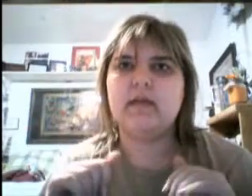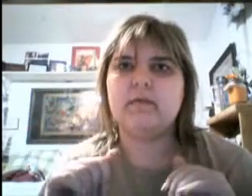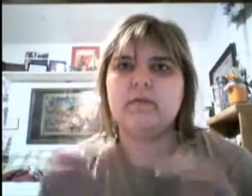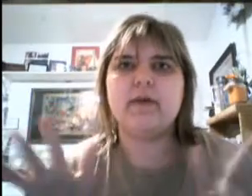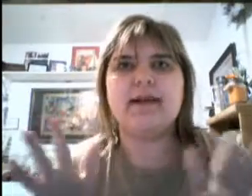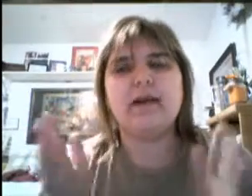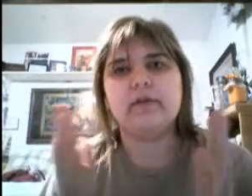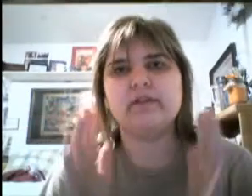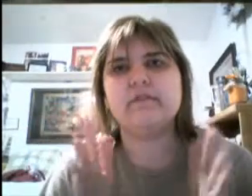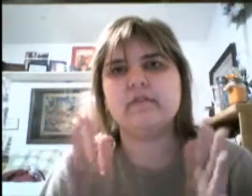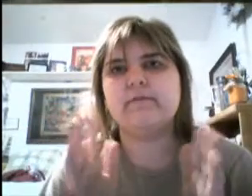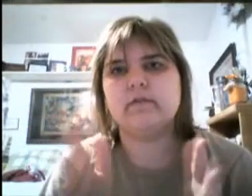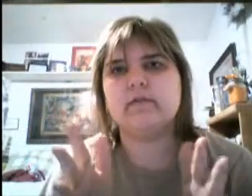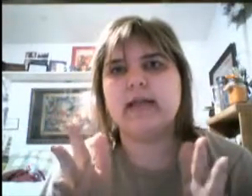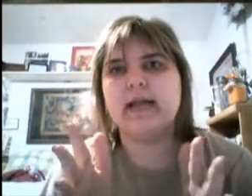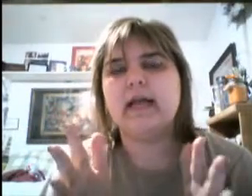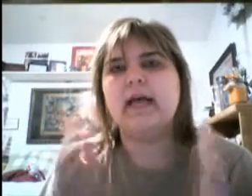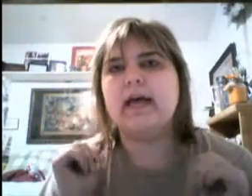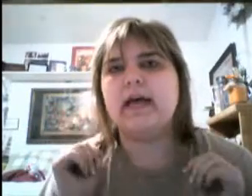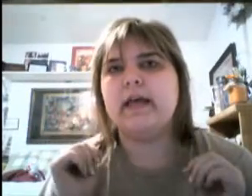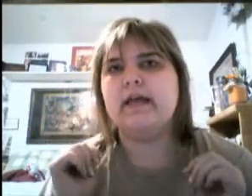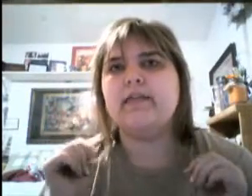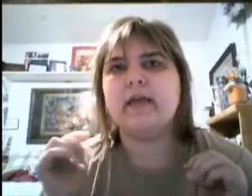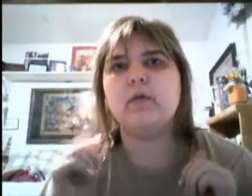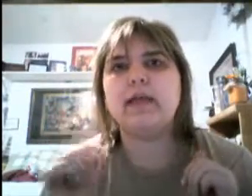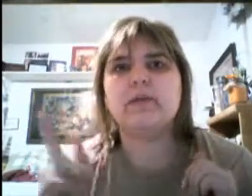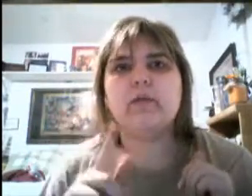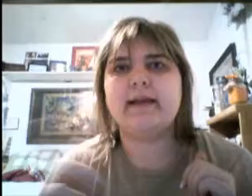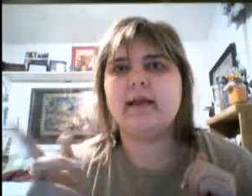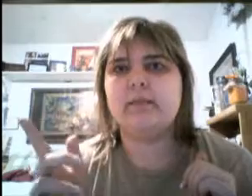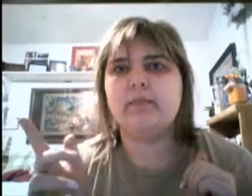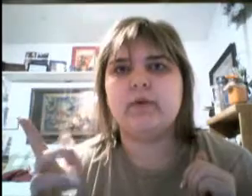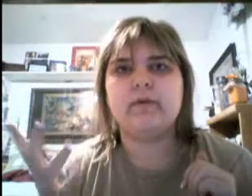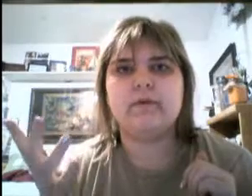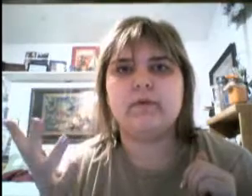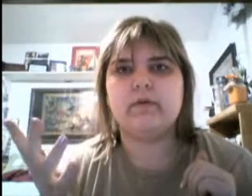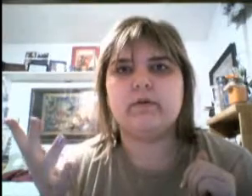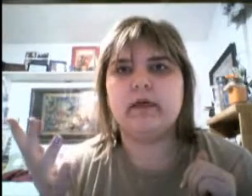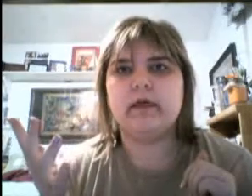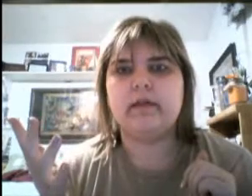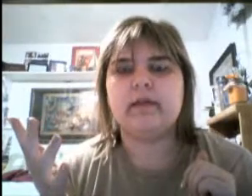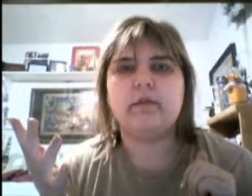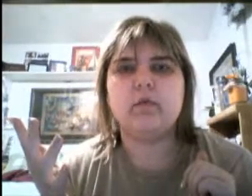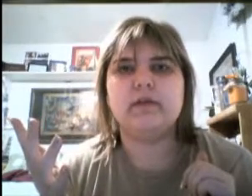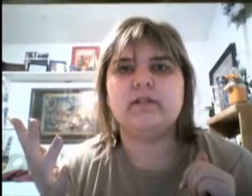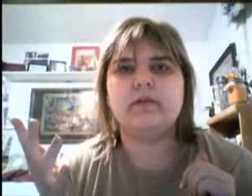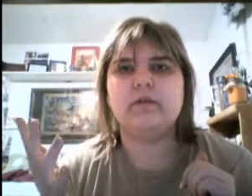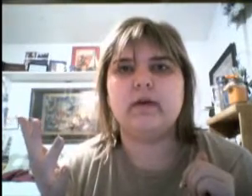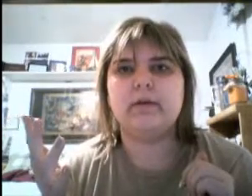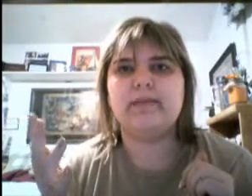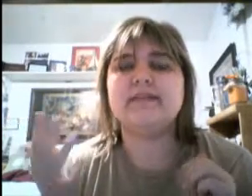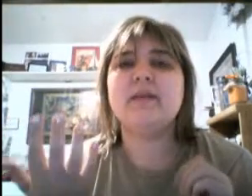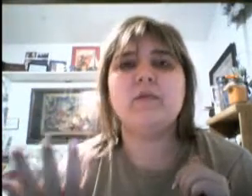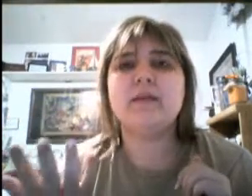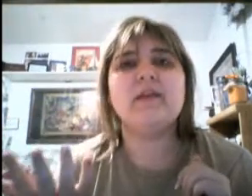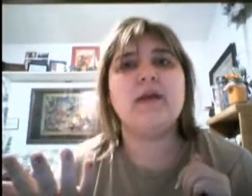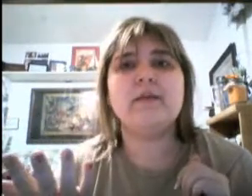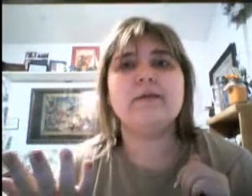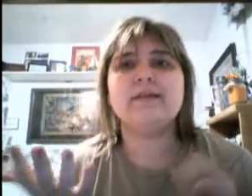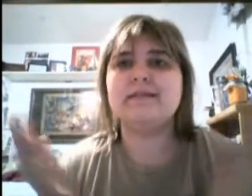But for right now, here's the first lie. They will let you line up whenever you want to, because they want to make you happy, because